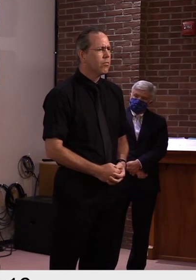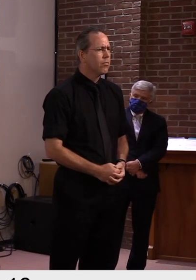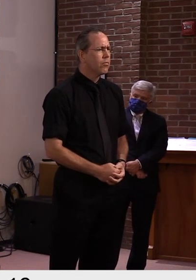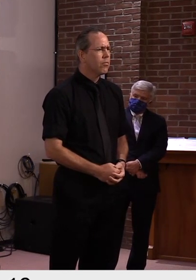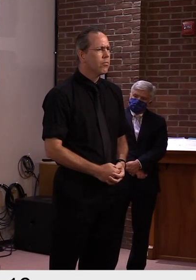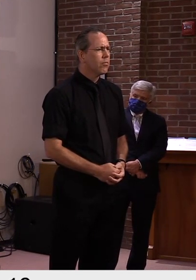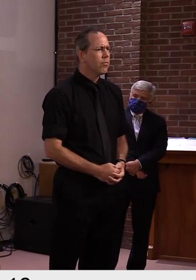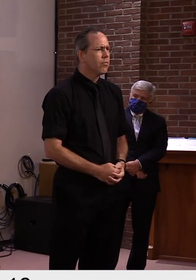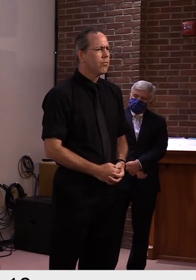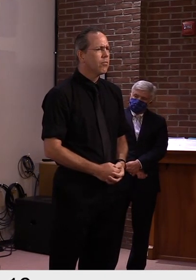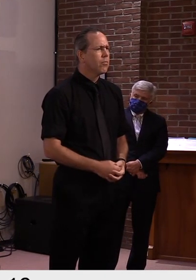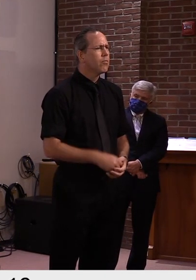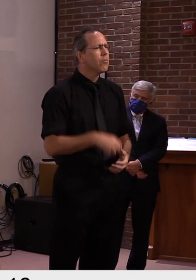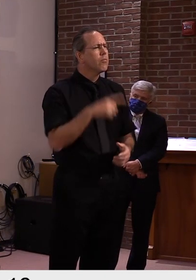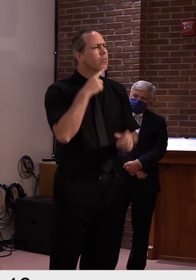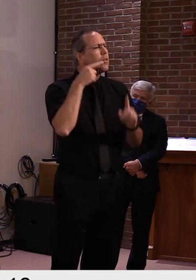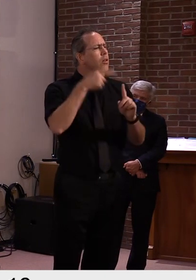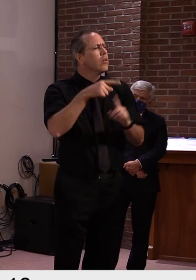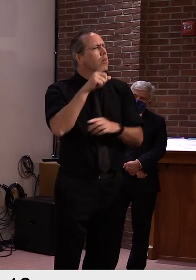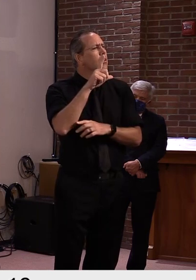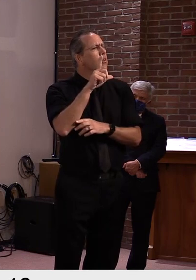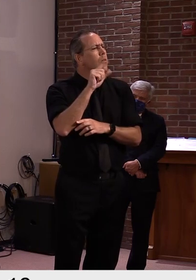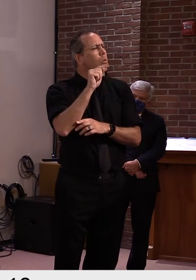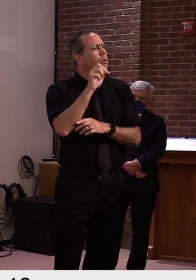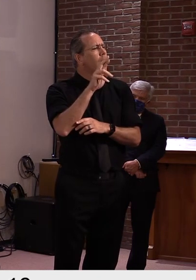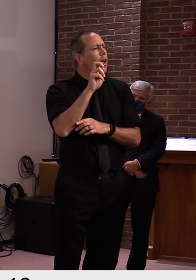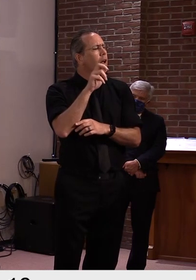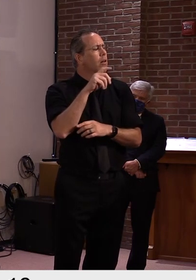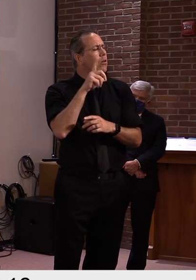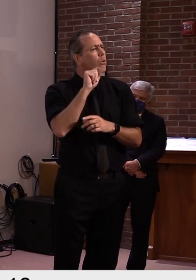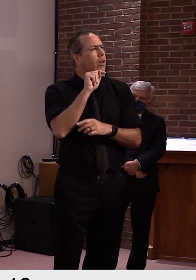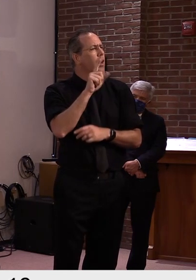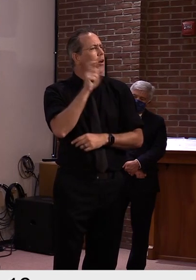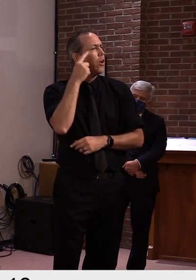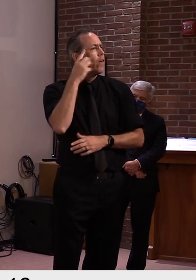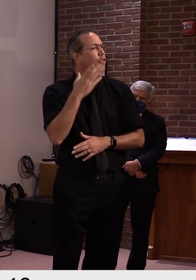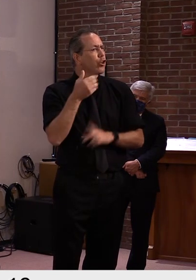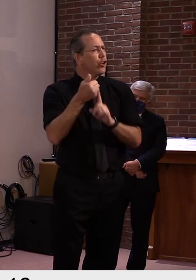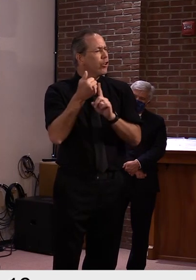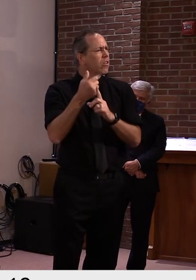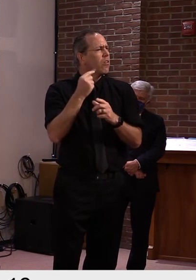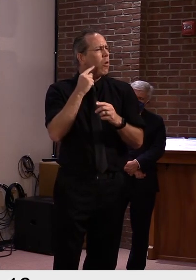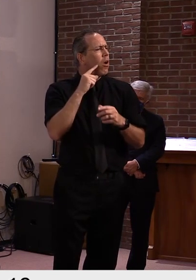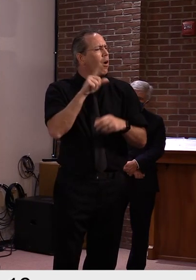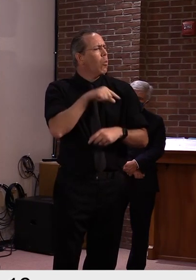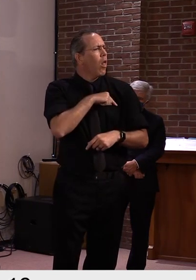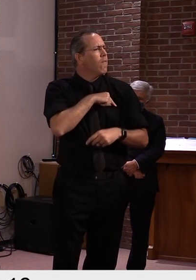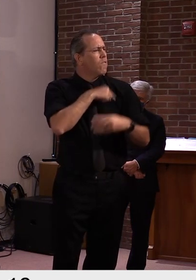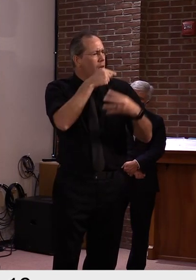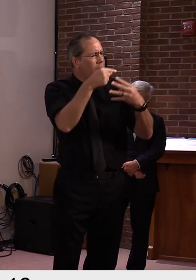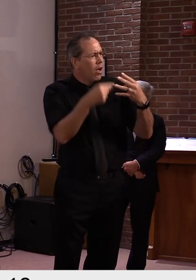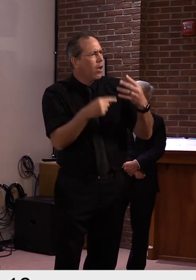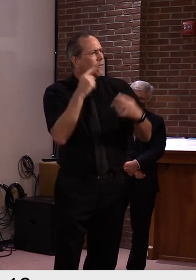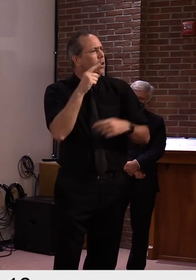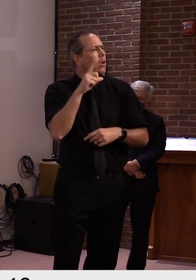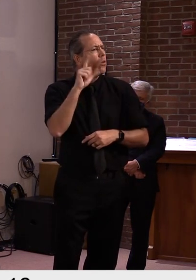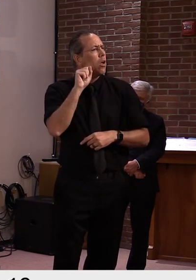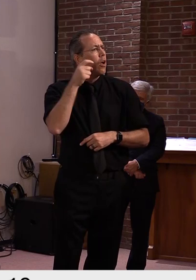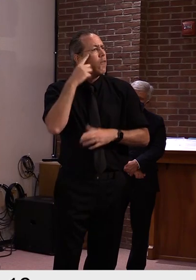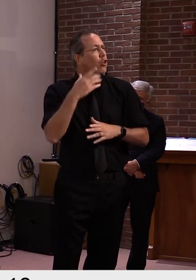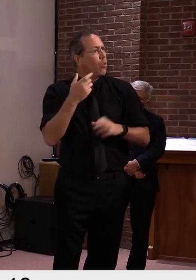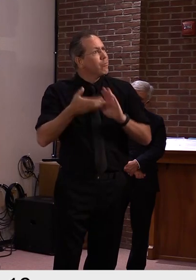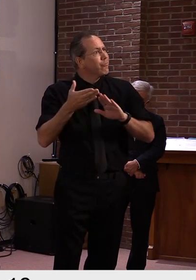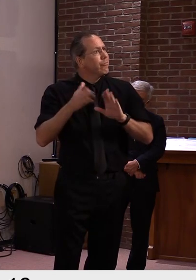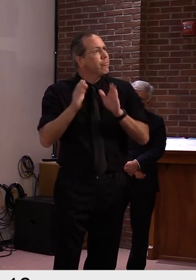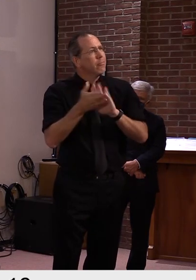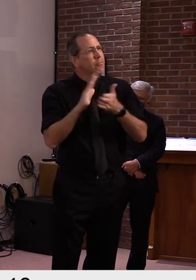whether you think public service, uh, and elected office is a, should be a qualifier for that? Yeah, I don't, I don't